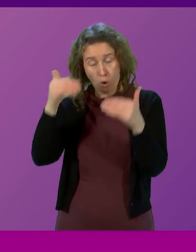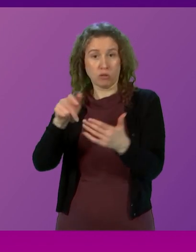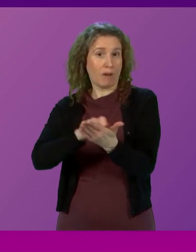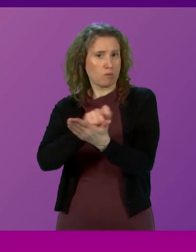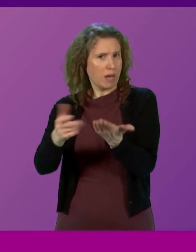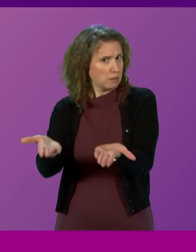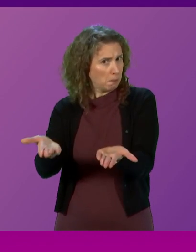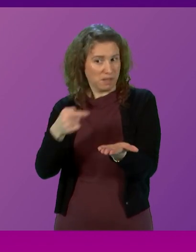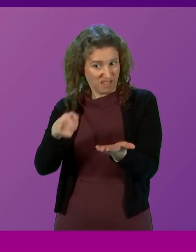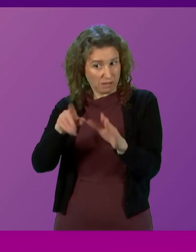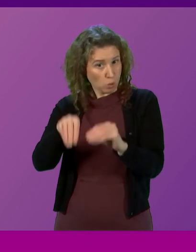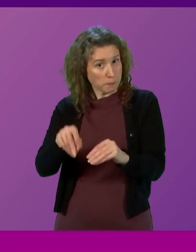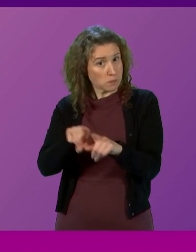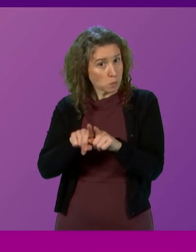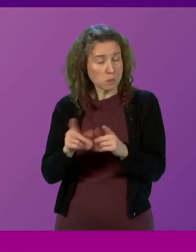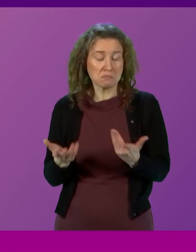Deputy First Minister.